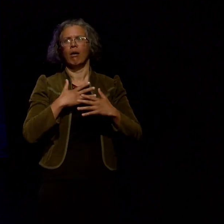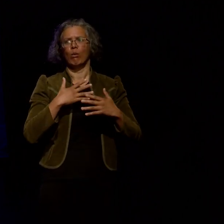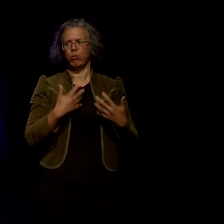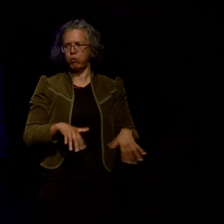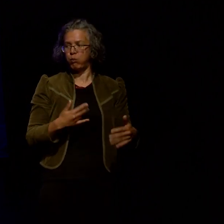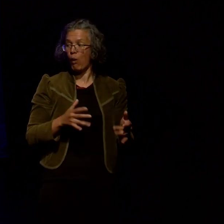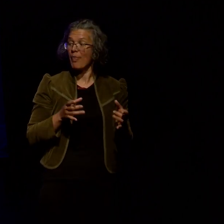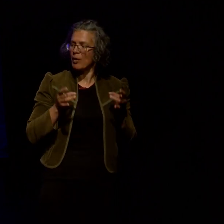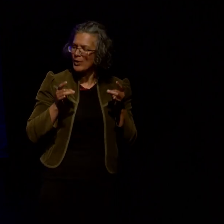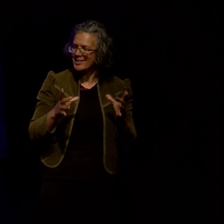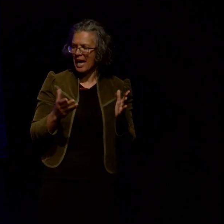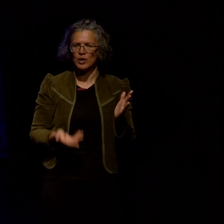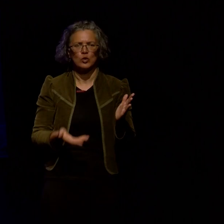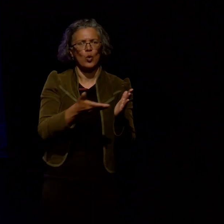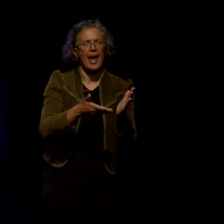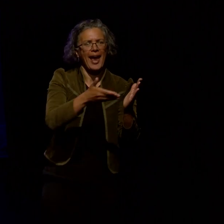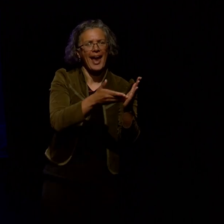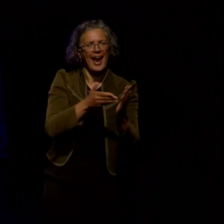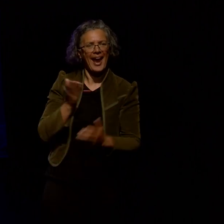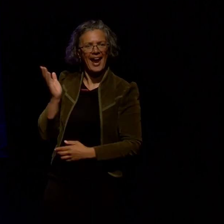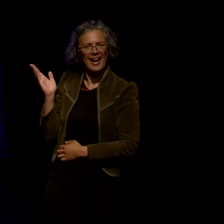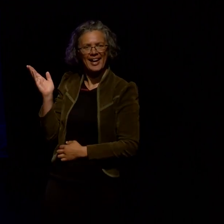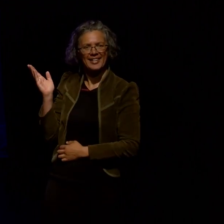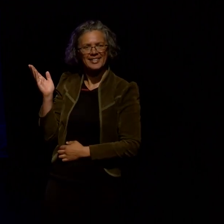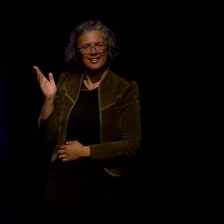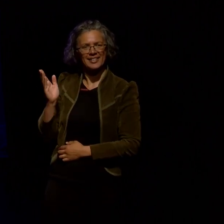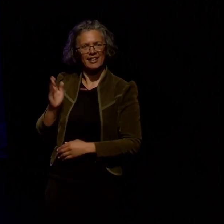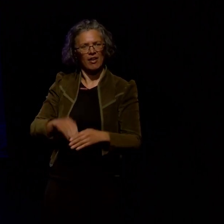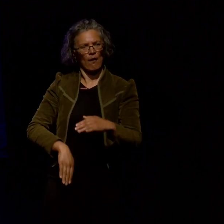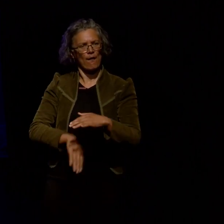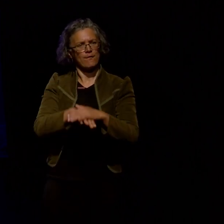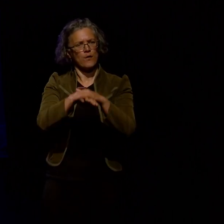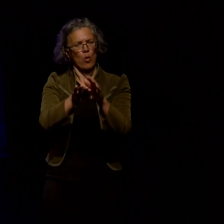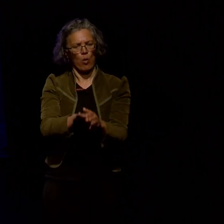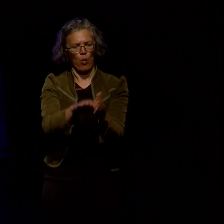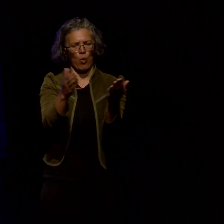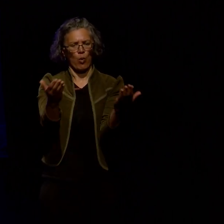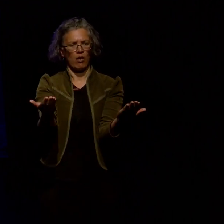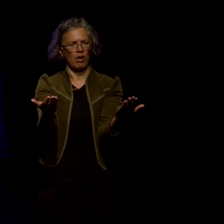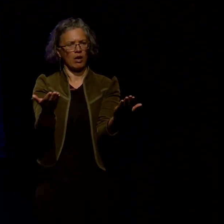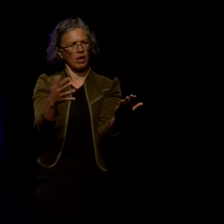interstitials these tone setting full page spreads that introduced each chapter